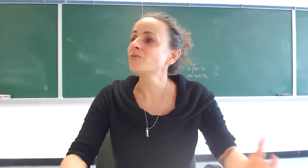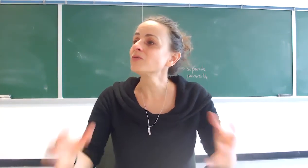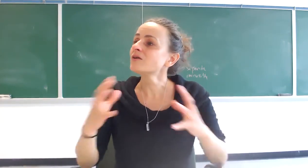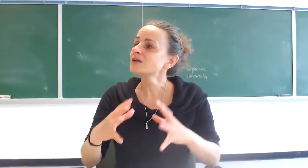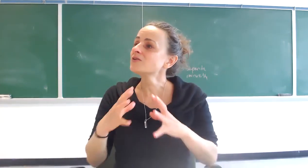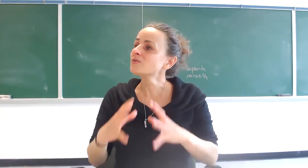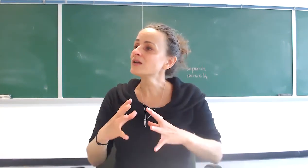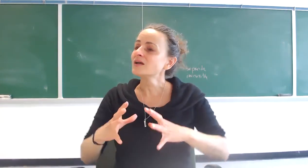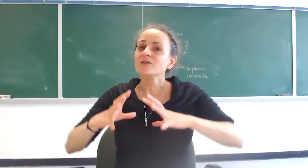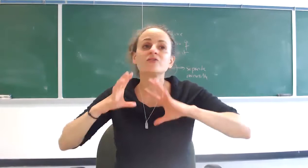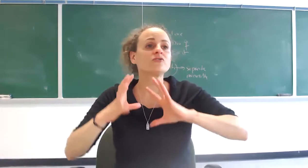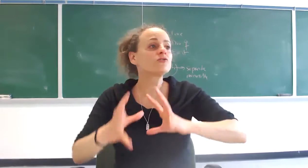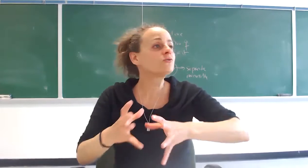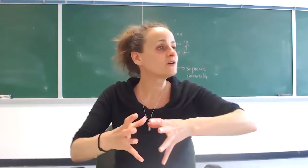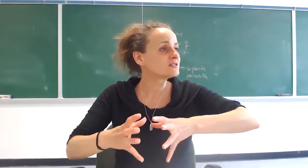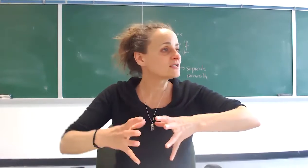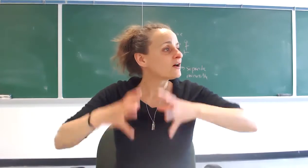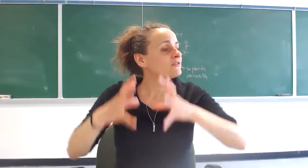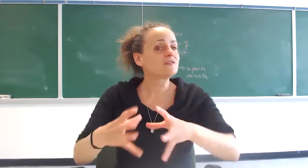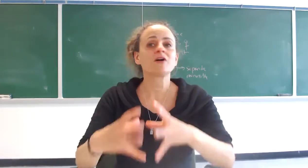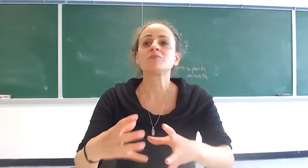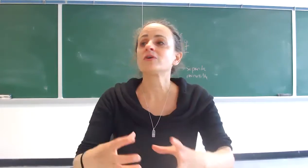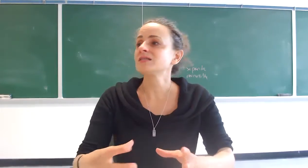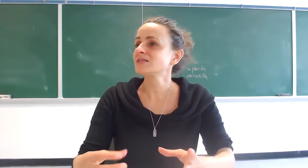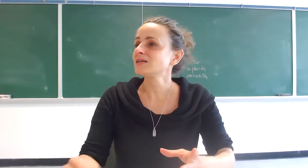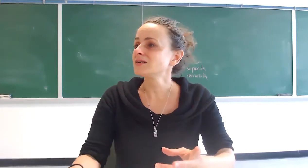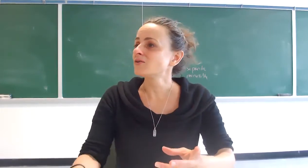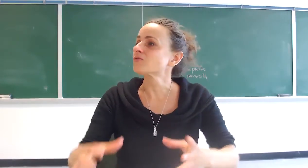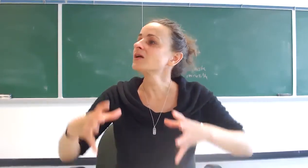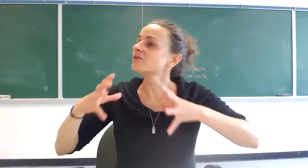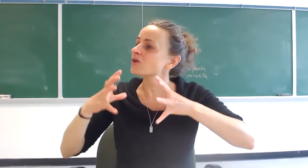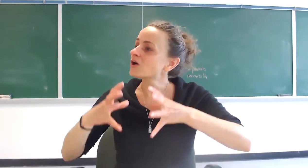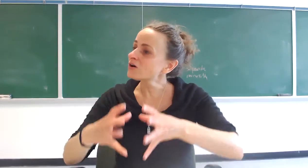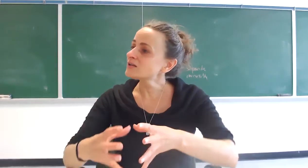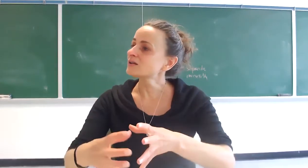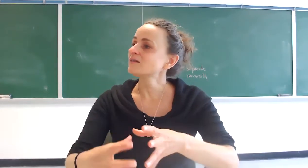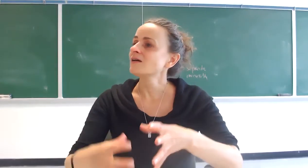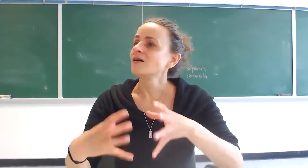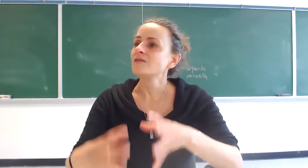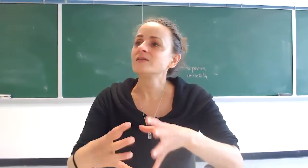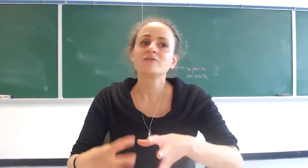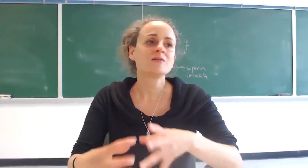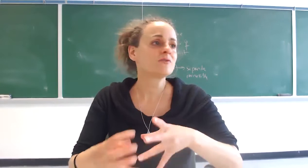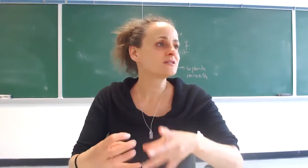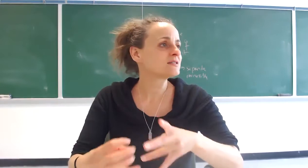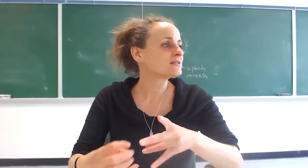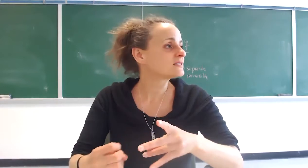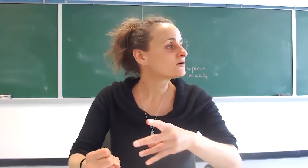we are in a way the stewards of the divine presence in the earth we are the guardians of the divine presence in this earth